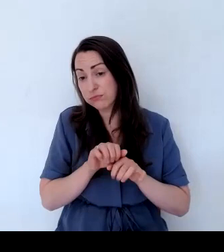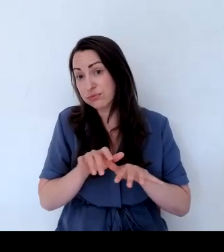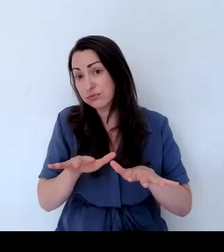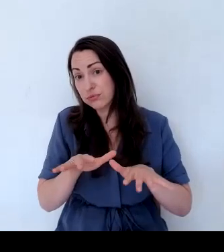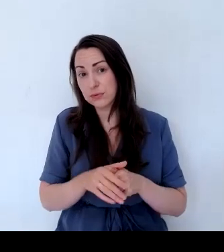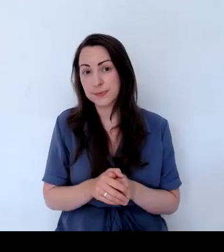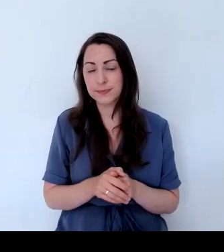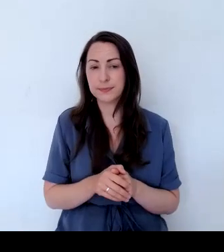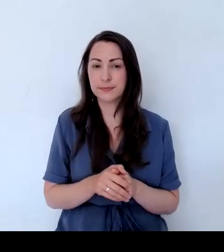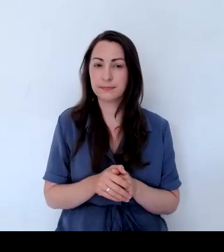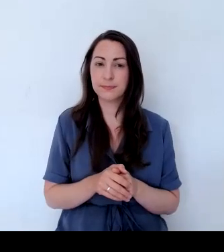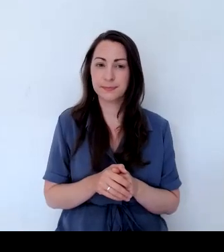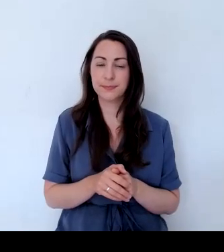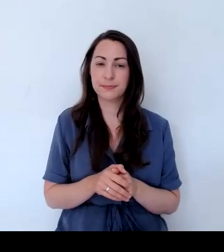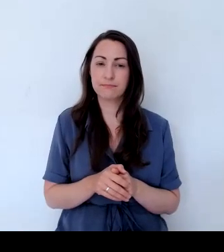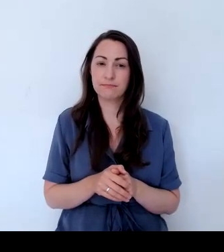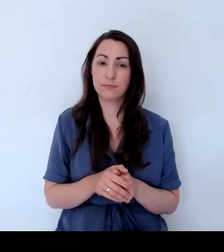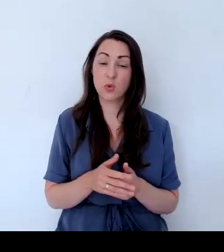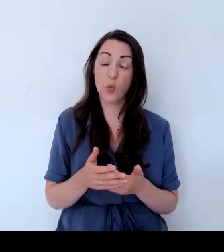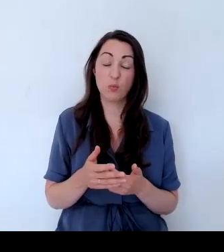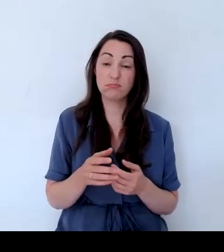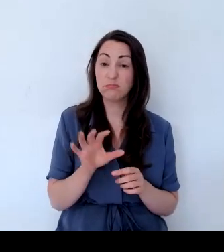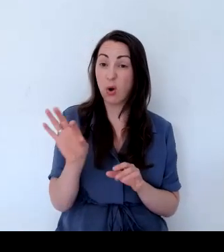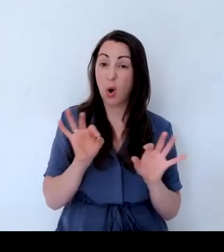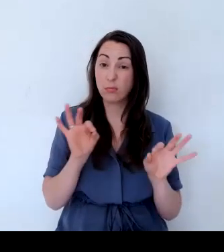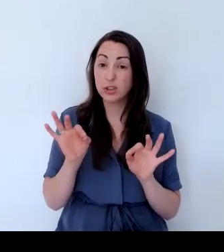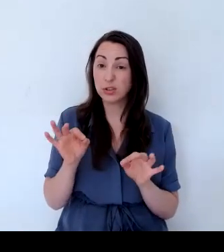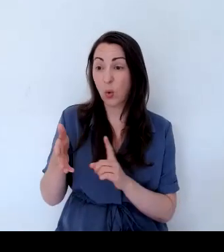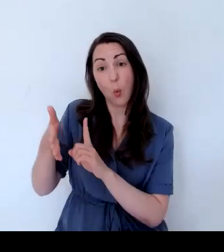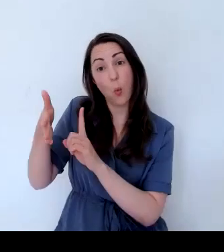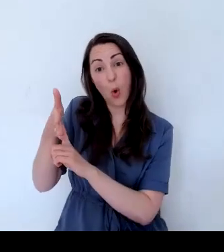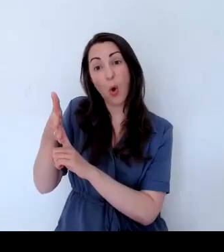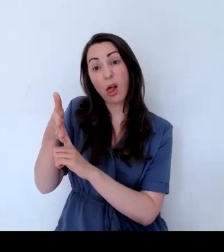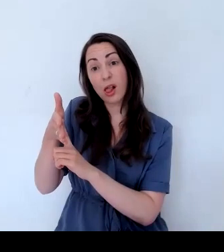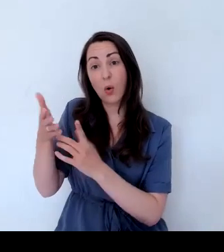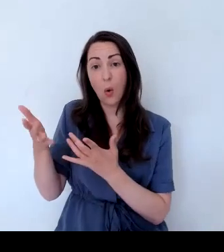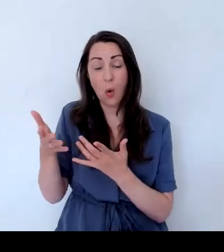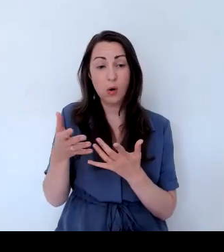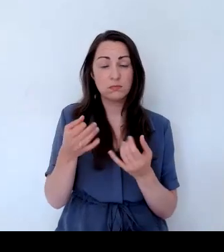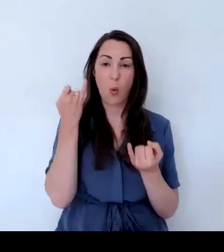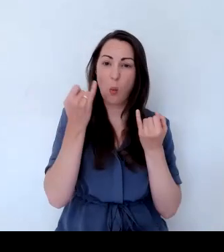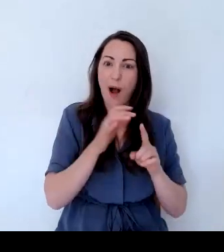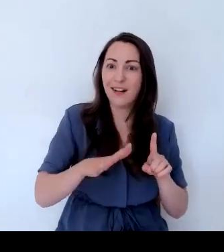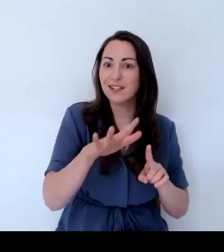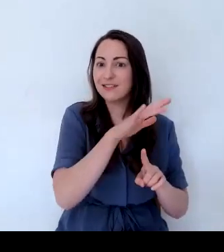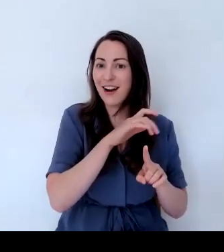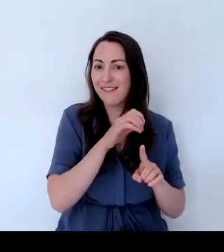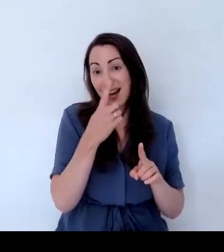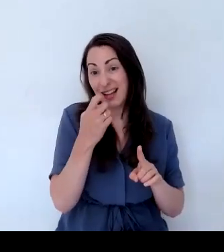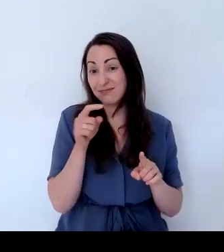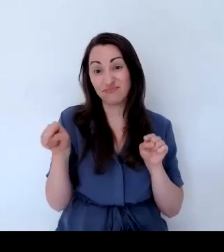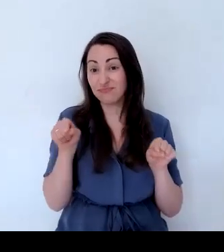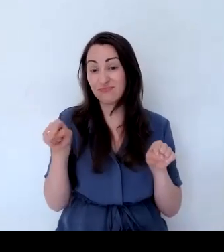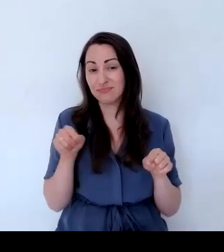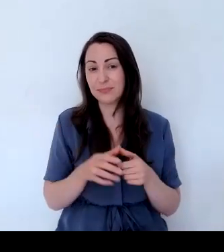against the wall or in a sort of wild area, it goes really well. So that's another one to bear in mind. It loses its leaves in the